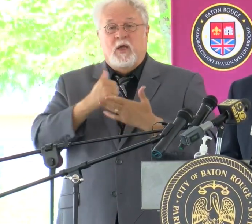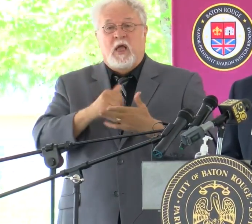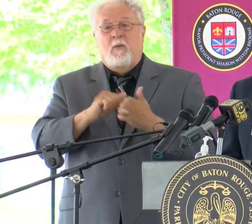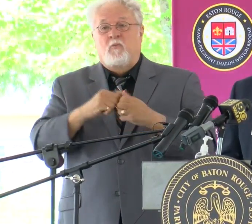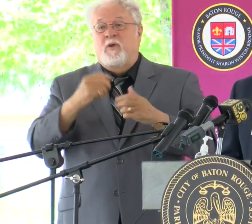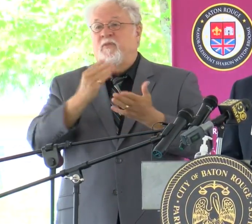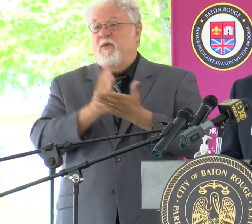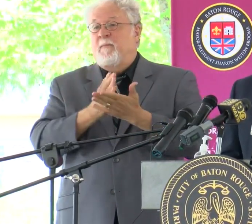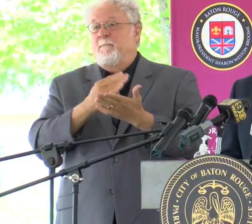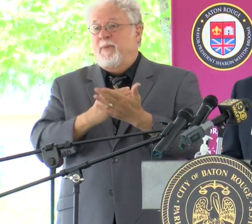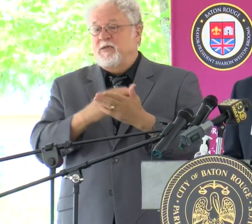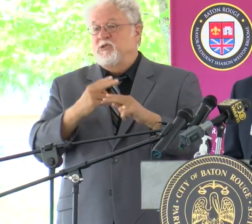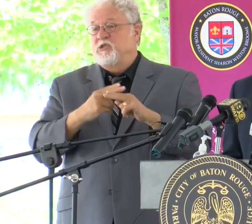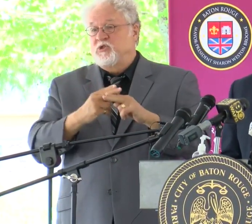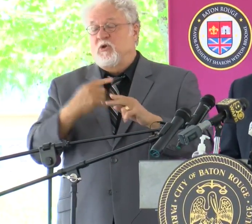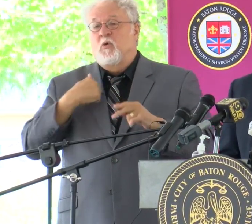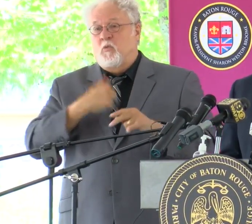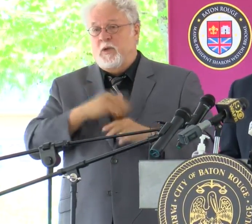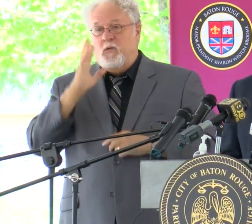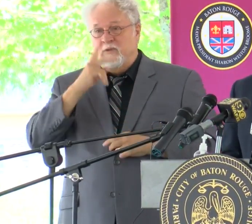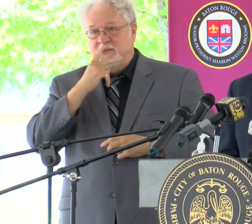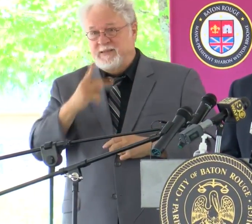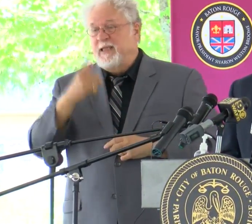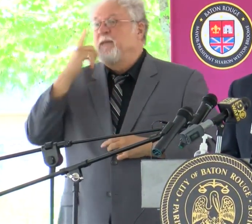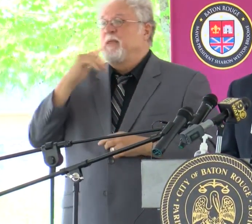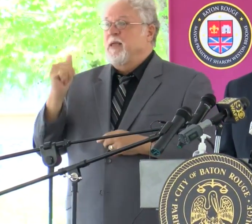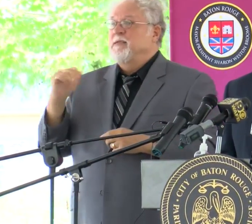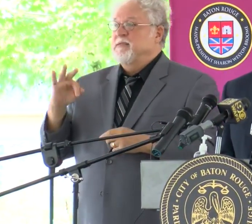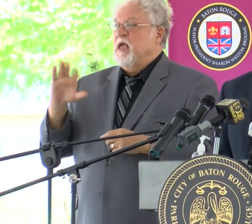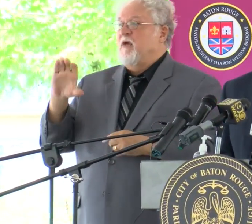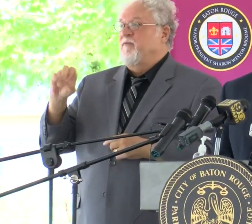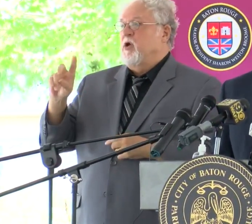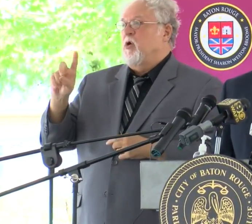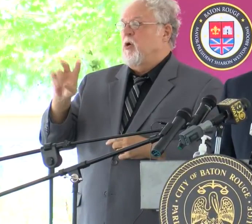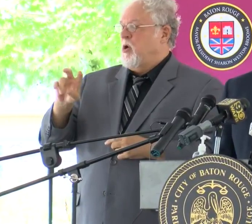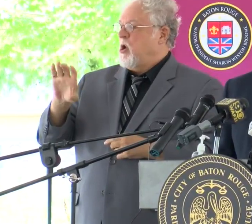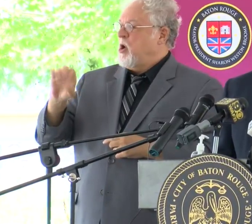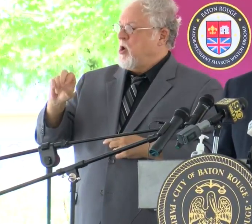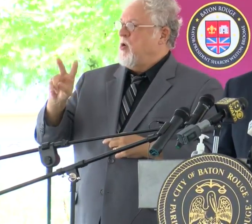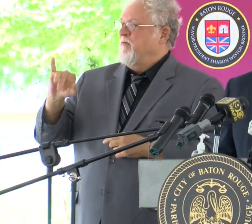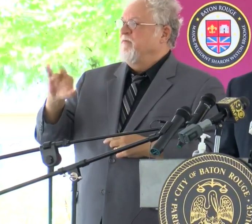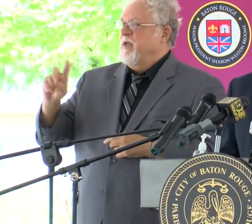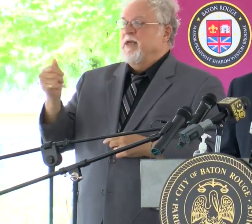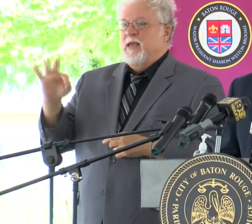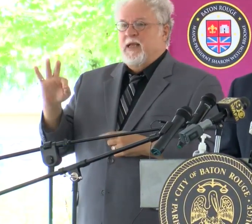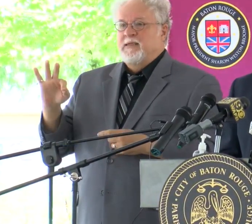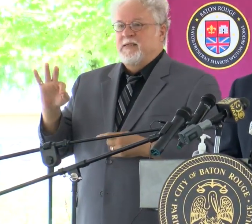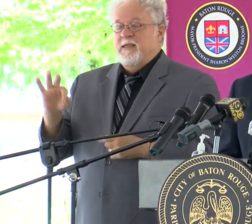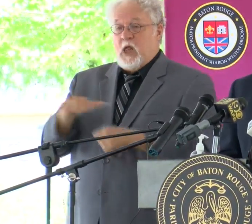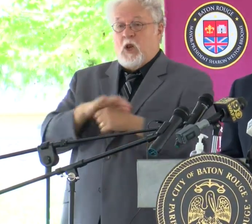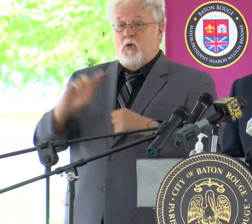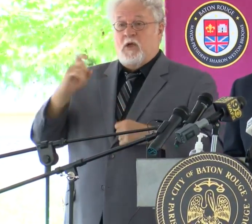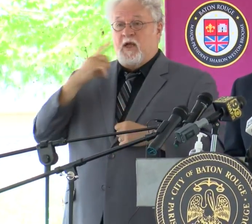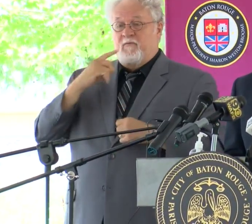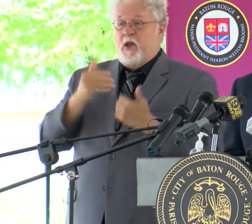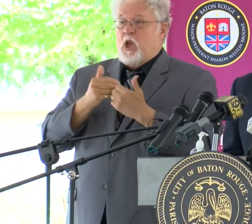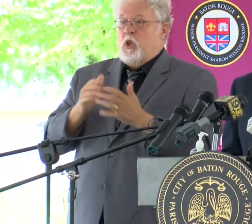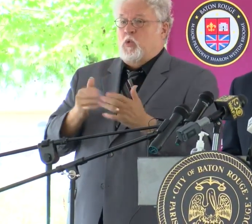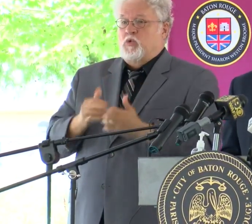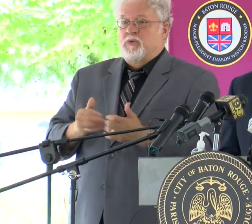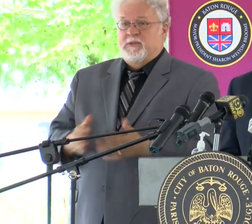shortfalls that we know we're going to see because of COVID-19. Local governments are losing